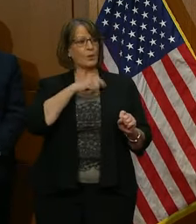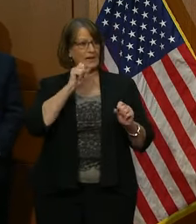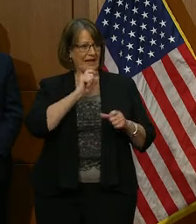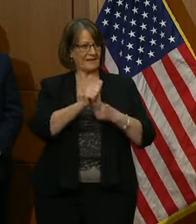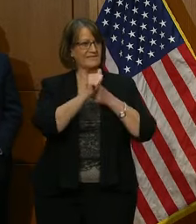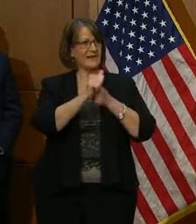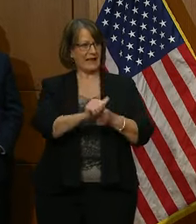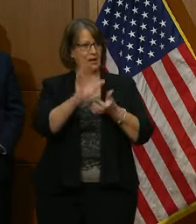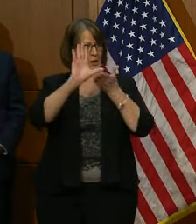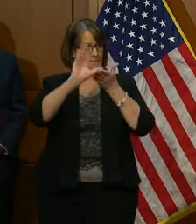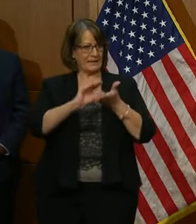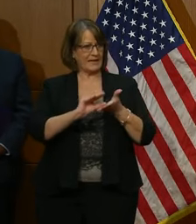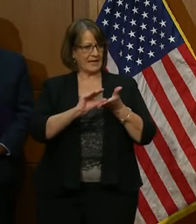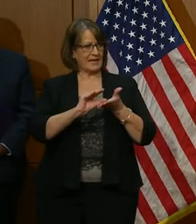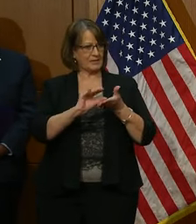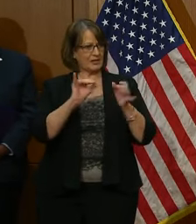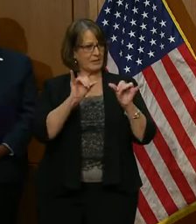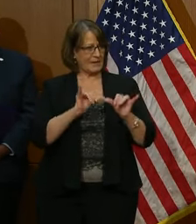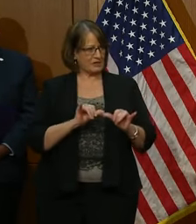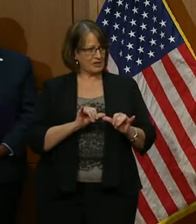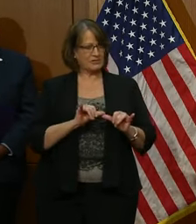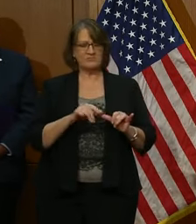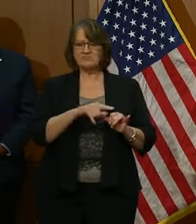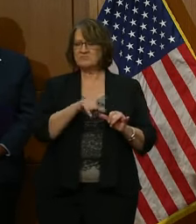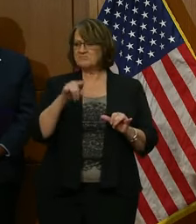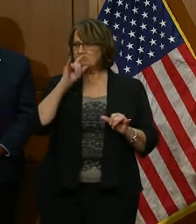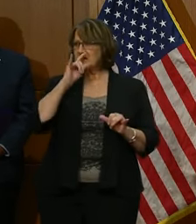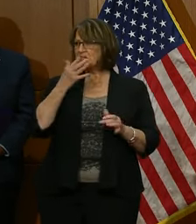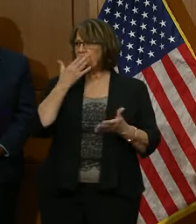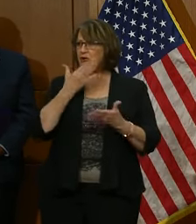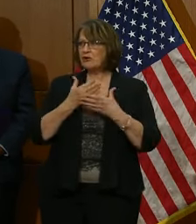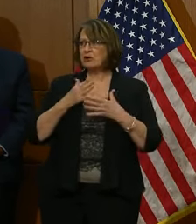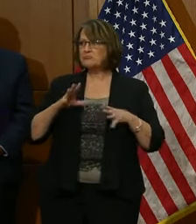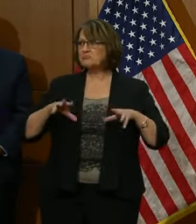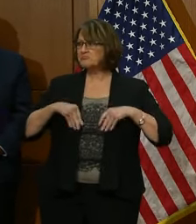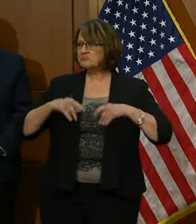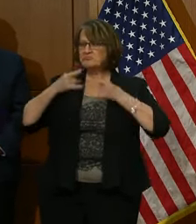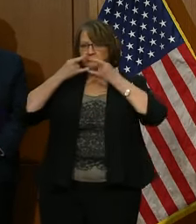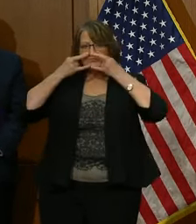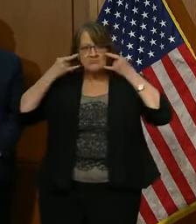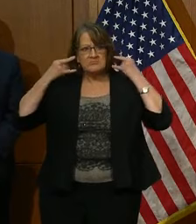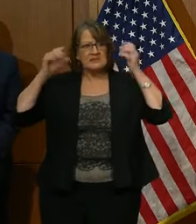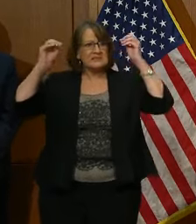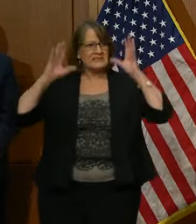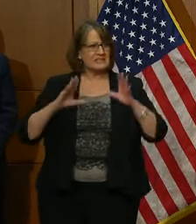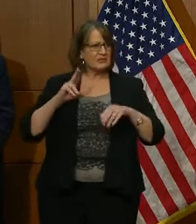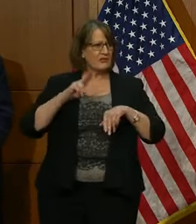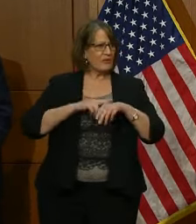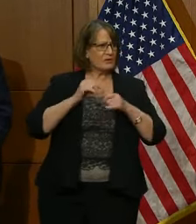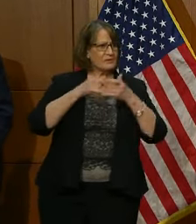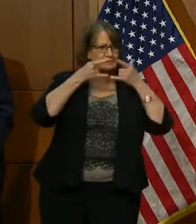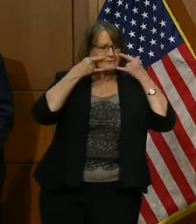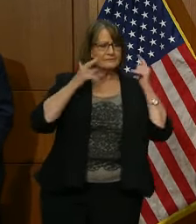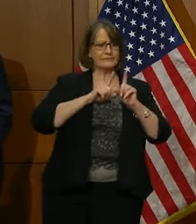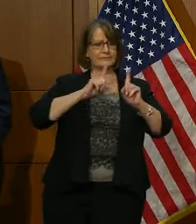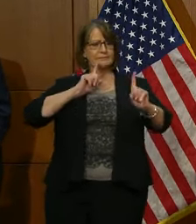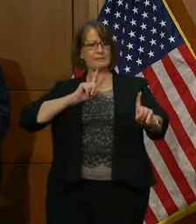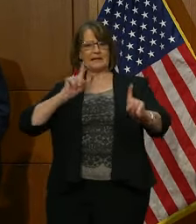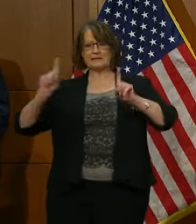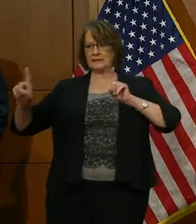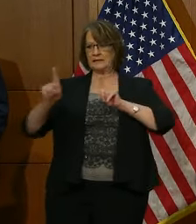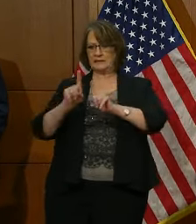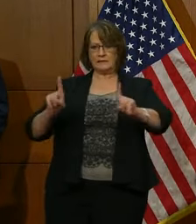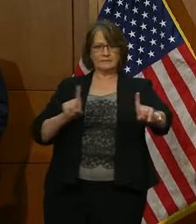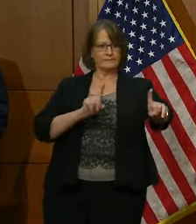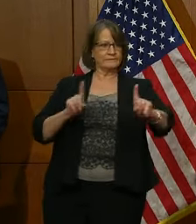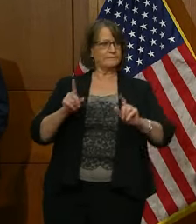measures. The children have been very good about wearing their masks, the teachers, the staff, with spacing of the children, keeping